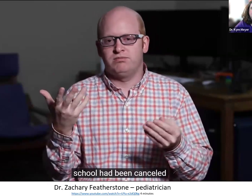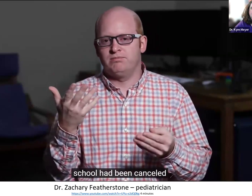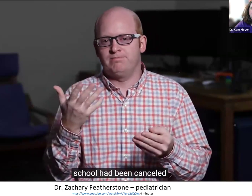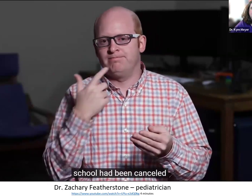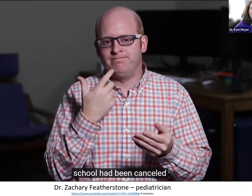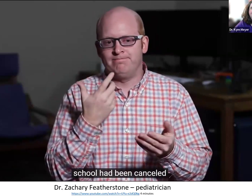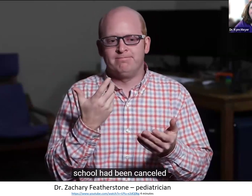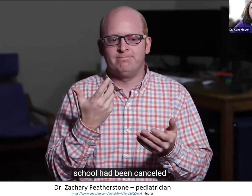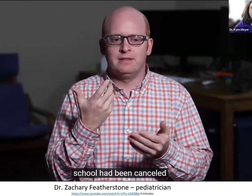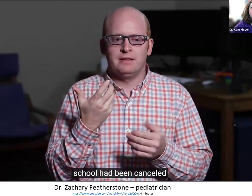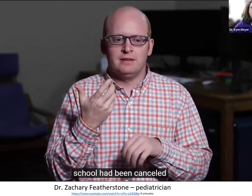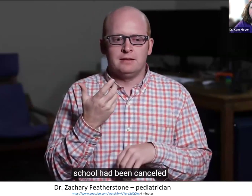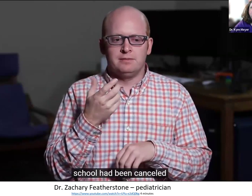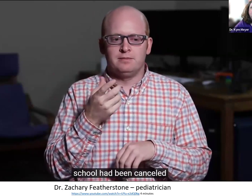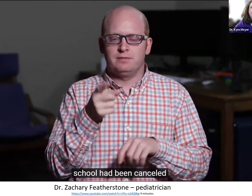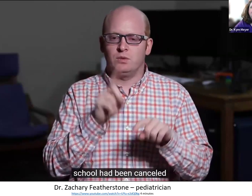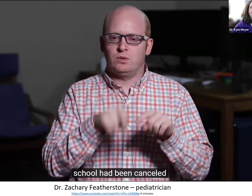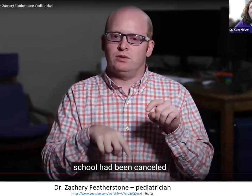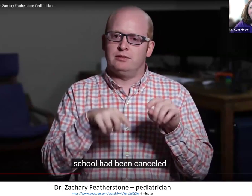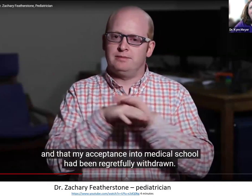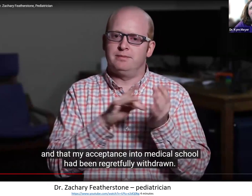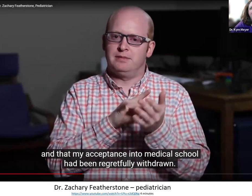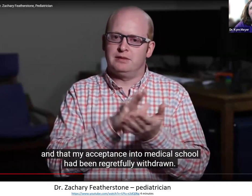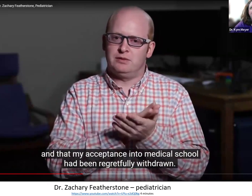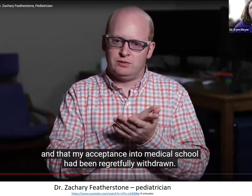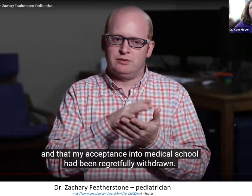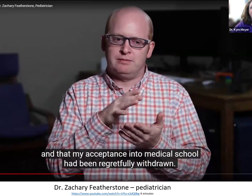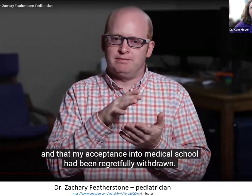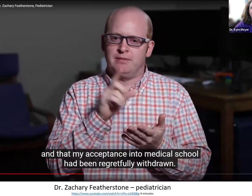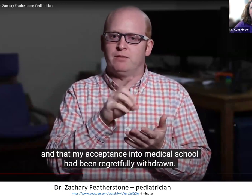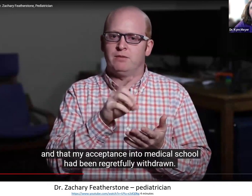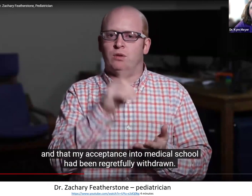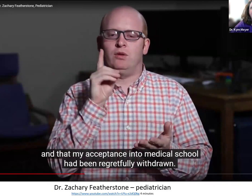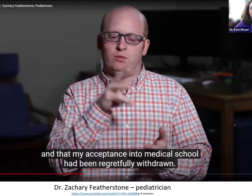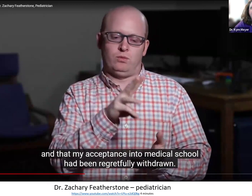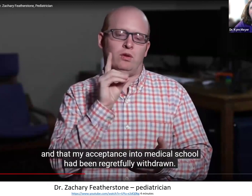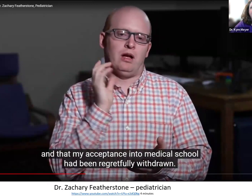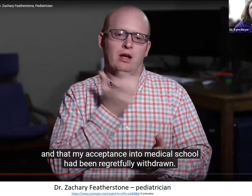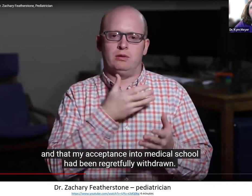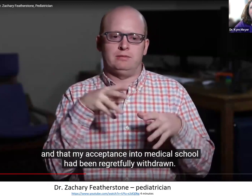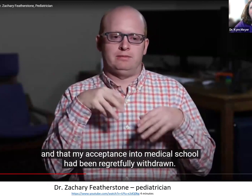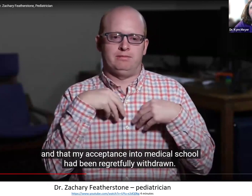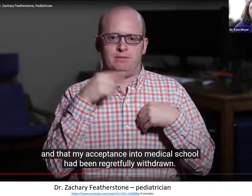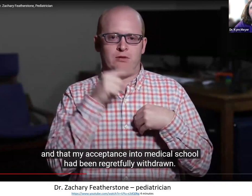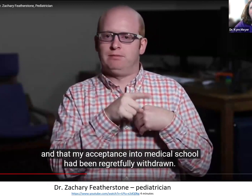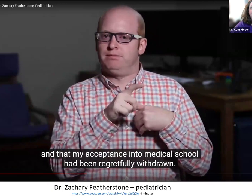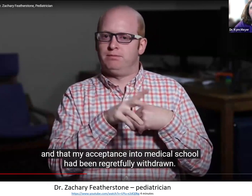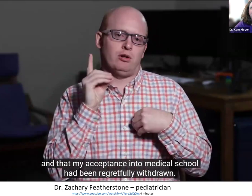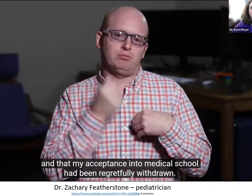school had been canceled and that my acceptance into medical school had been regretfully withdrawn.